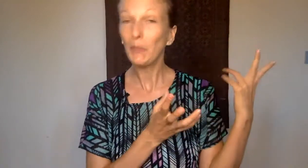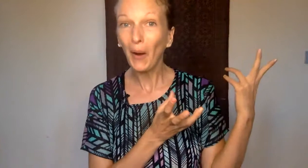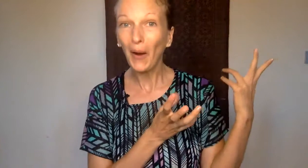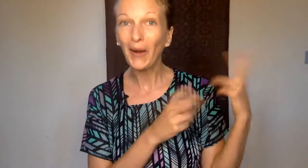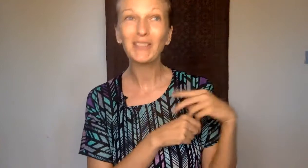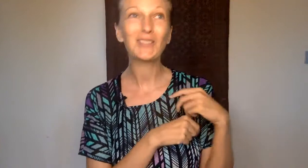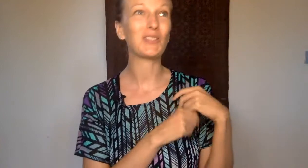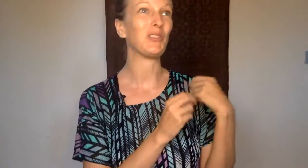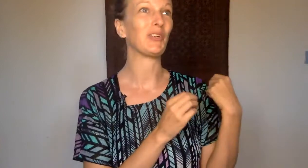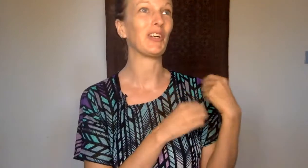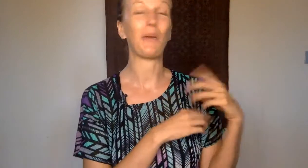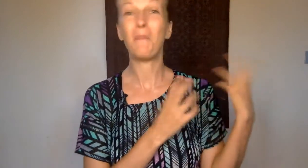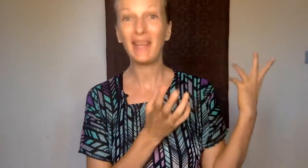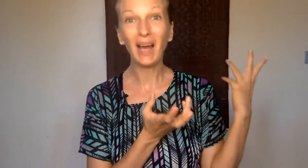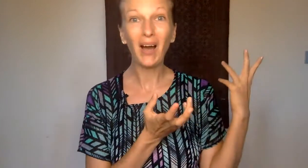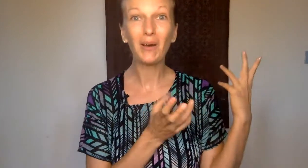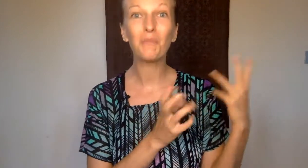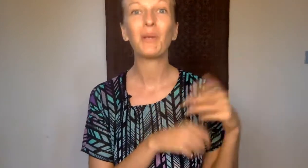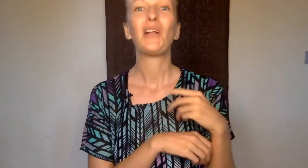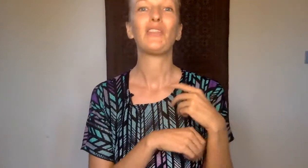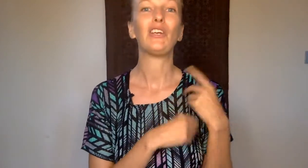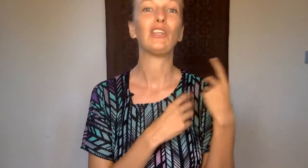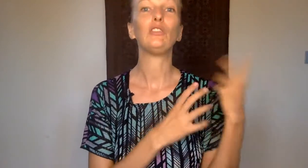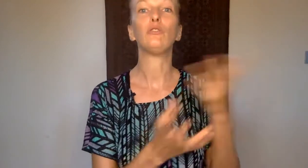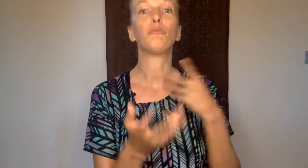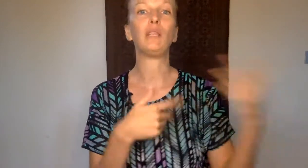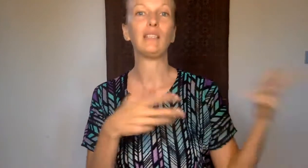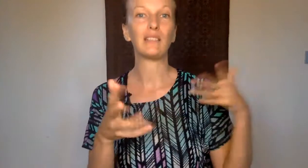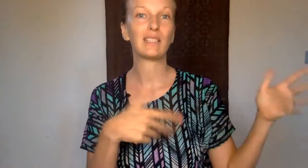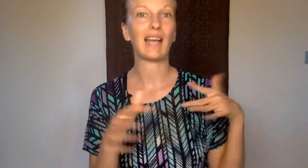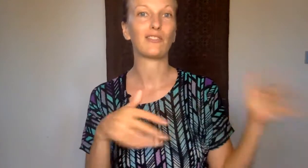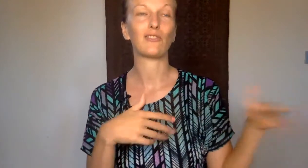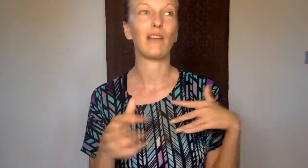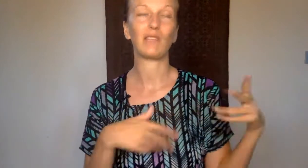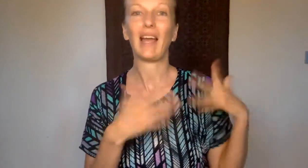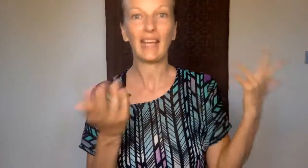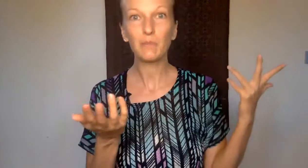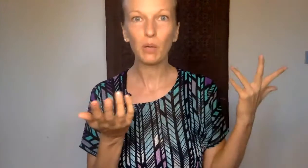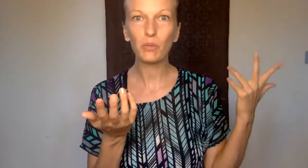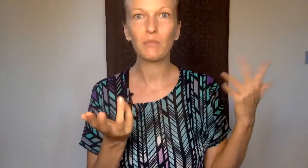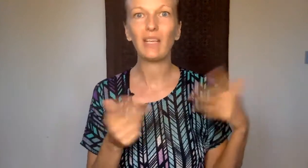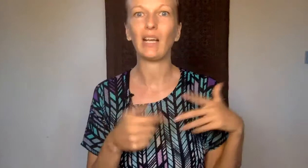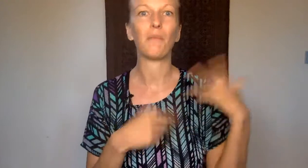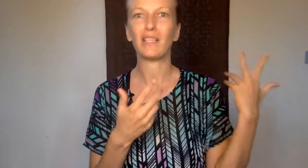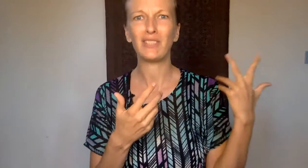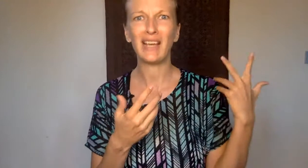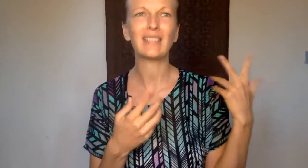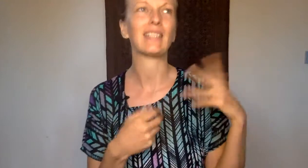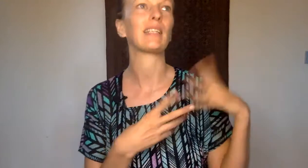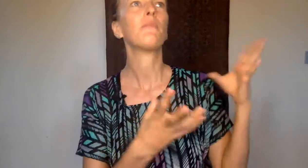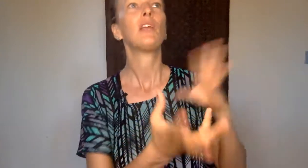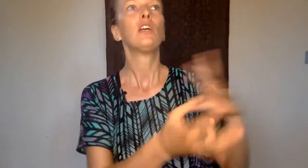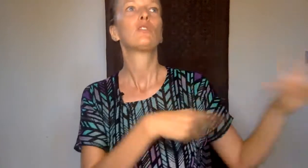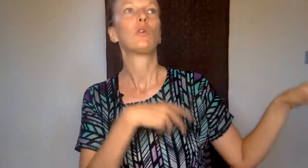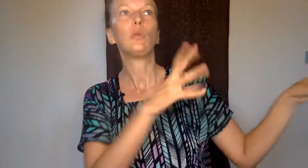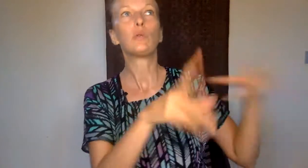parts, your makeup, that you've been scattered around. I guess Bob wears makeup. That's fantastic. So you would